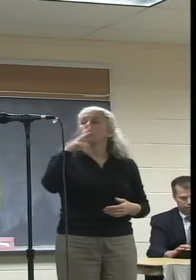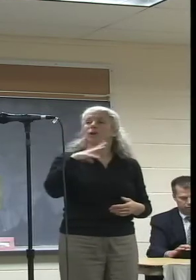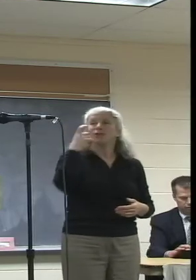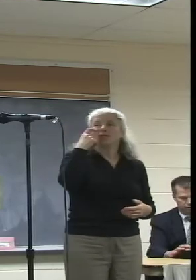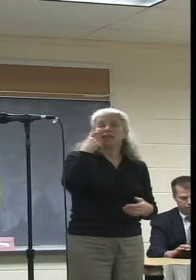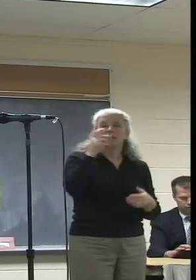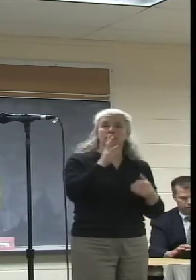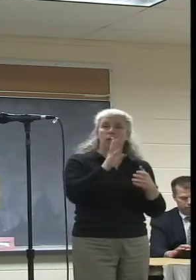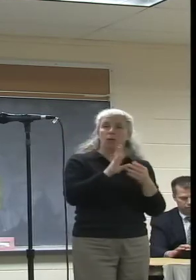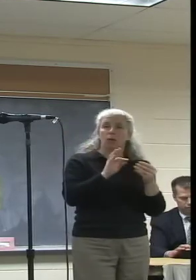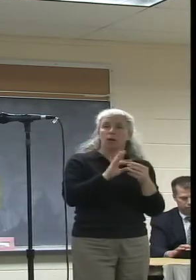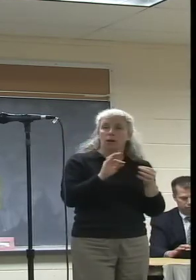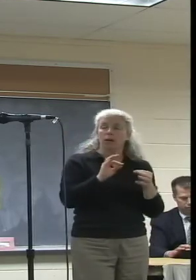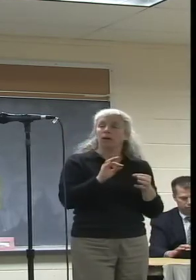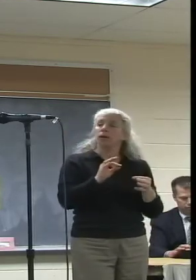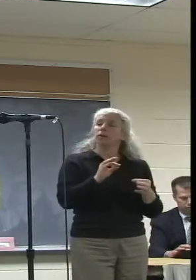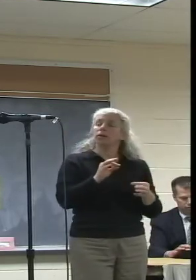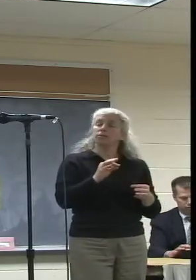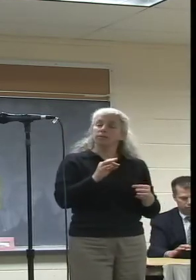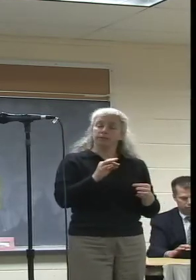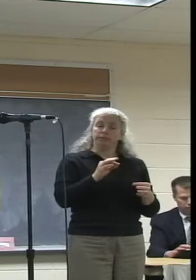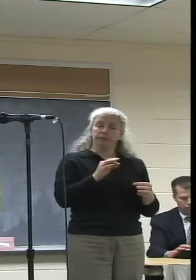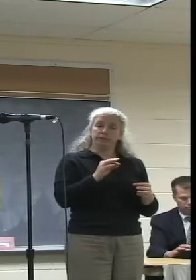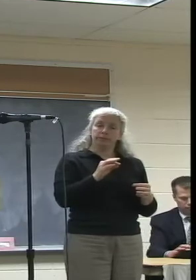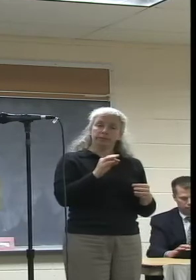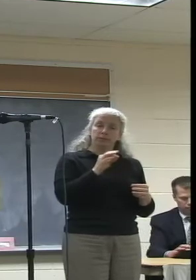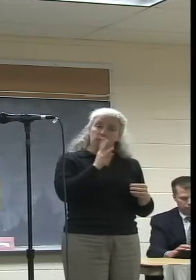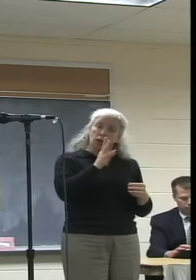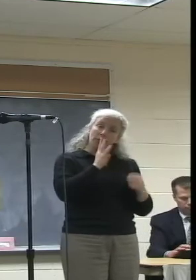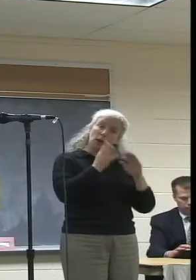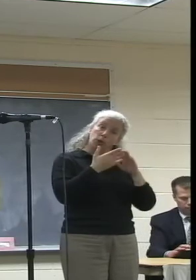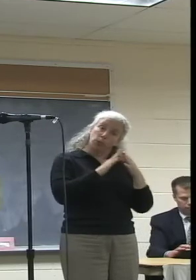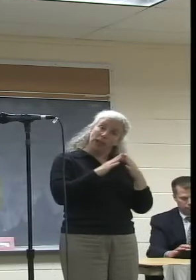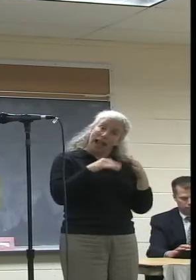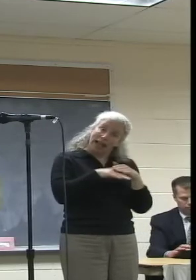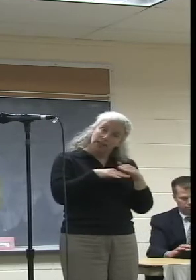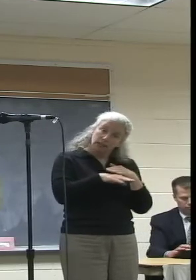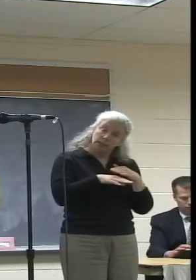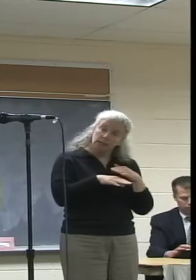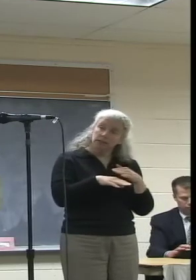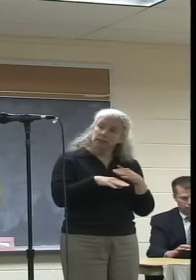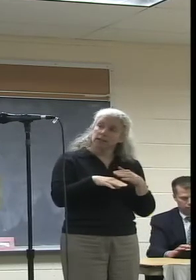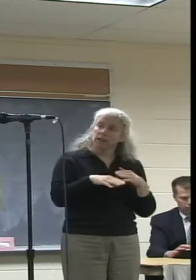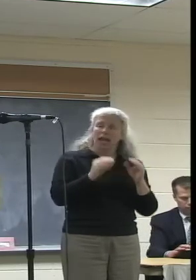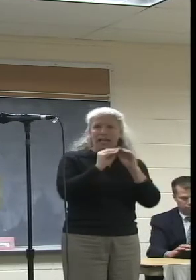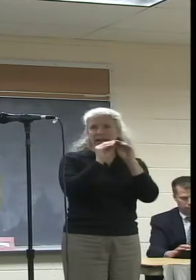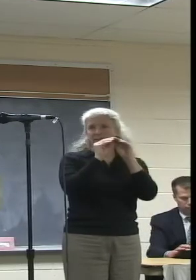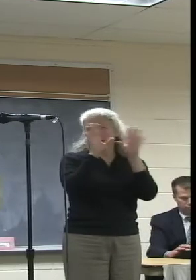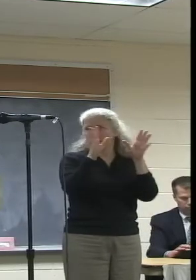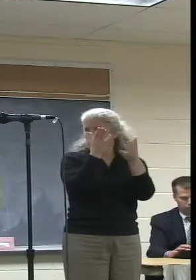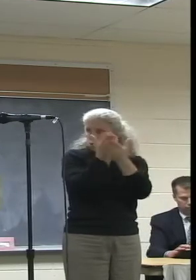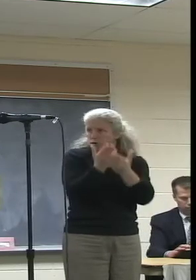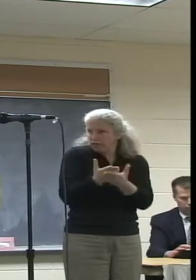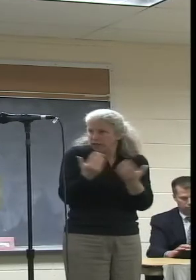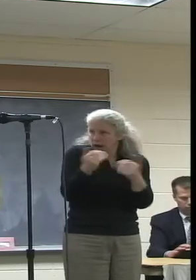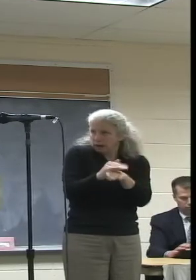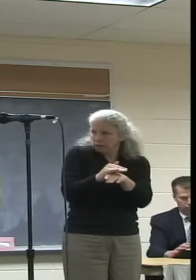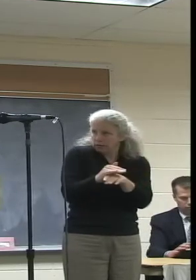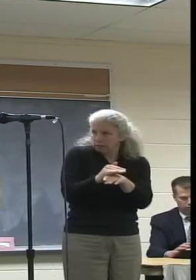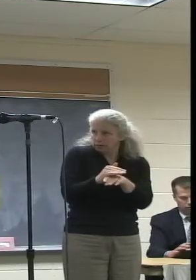that we're not only talking about community access, which I actually, which we've clearly proven tonight,